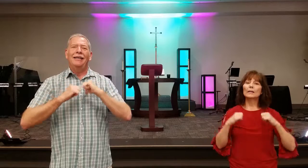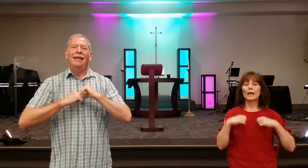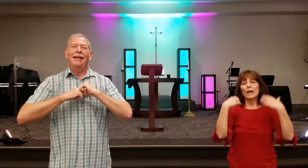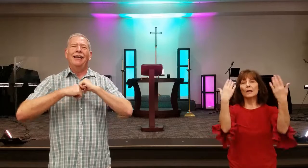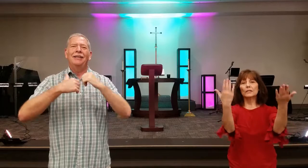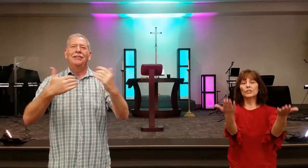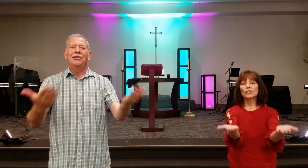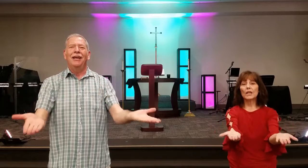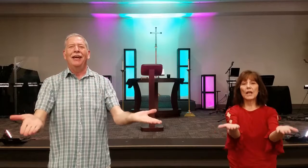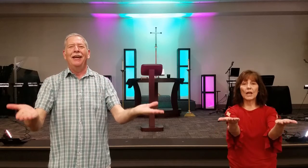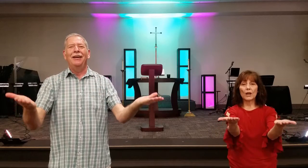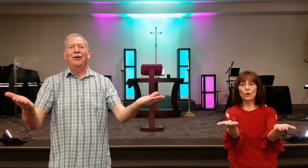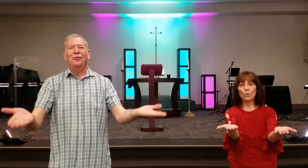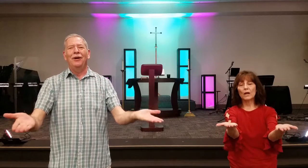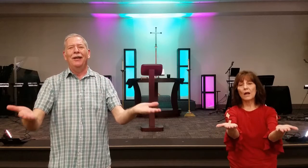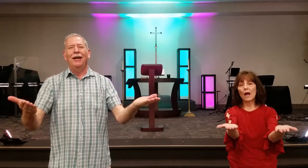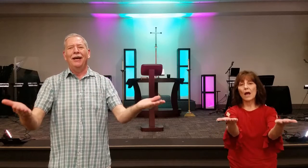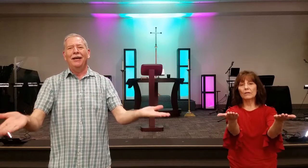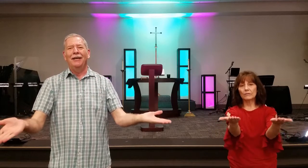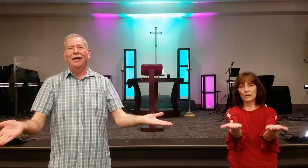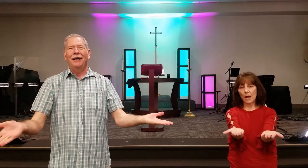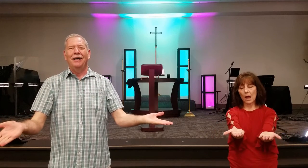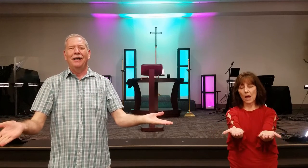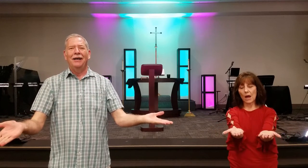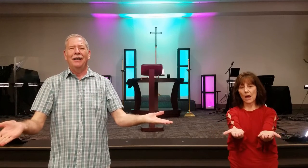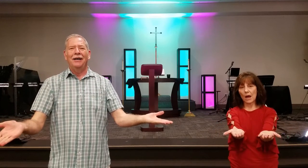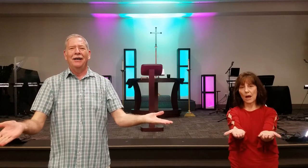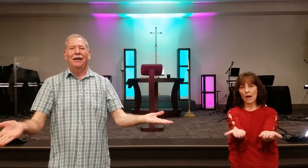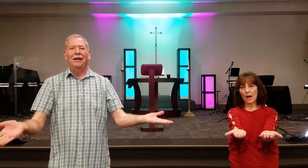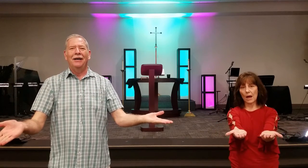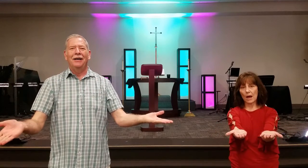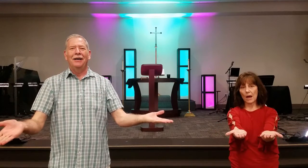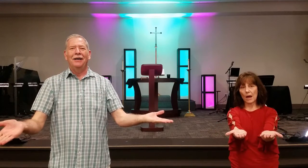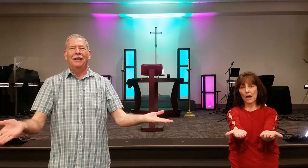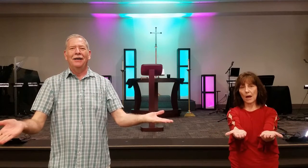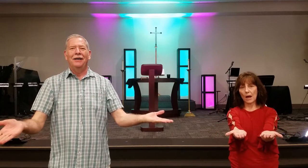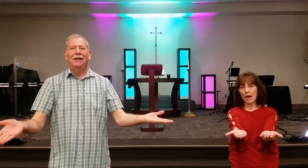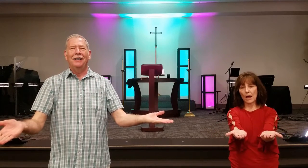I can share what I've got